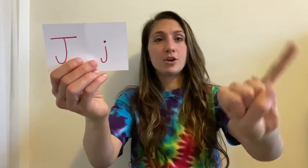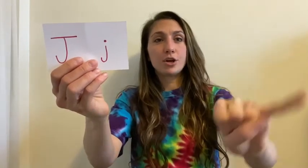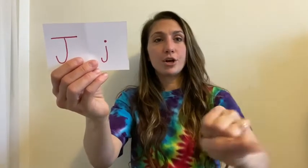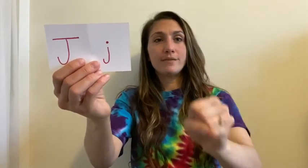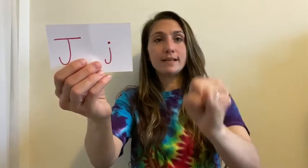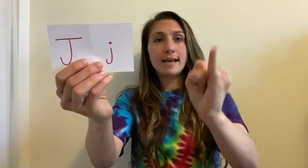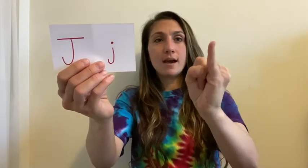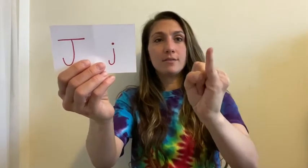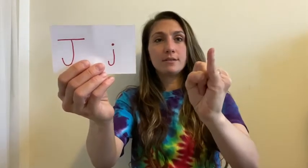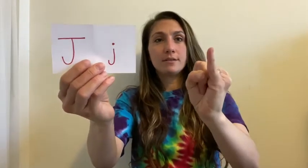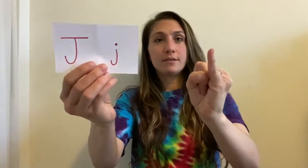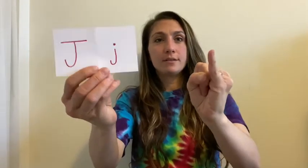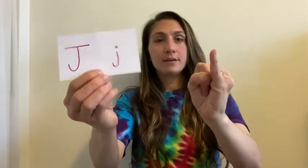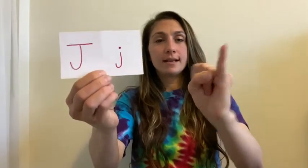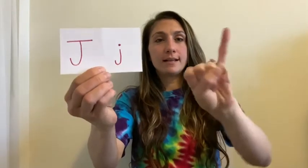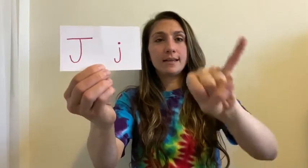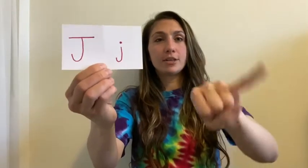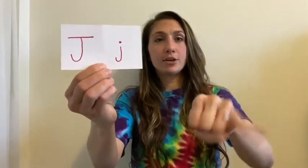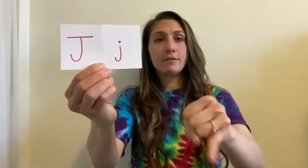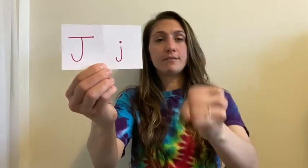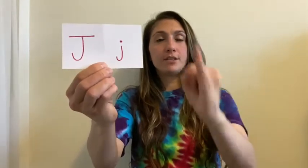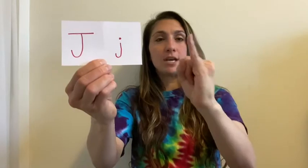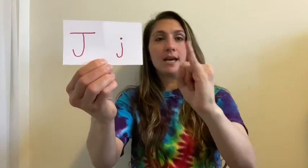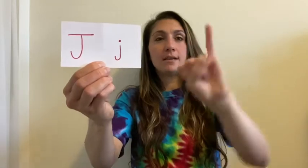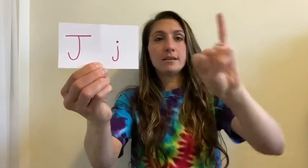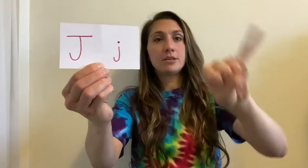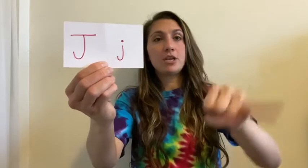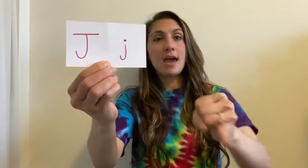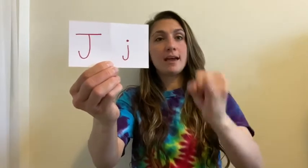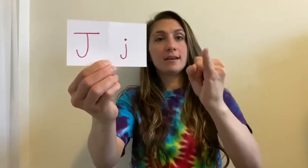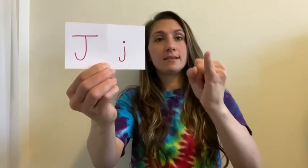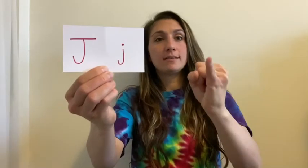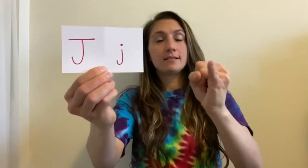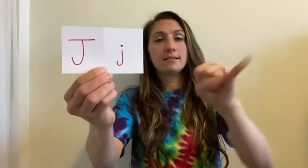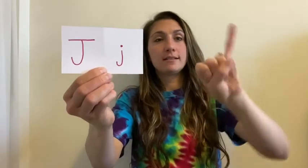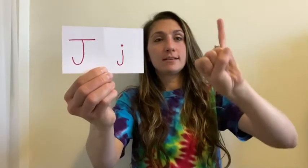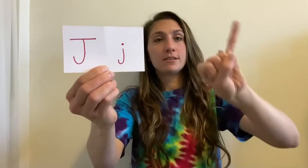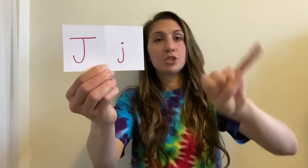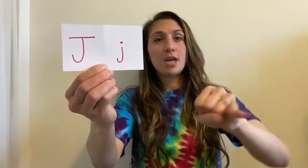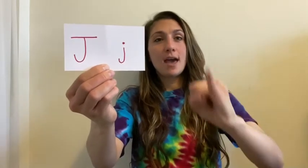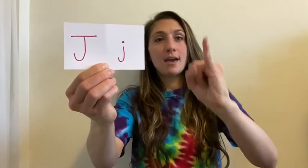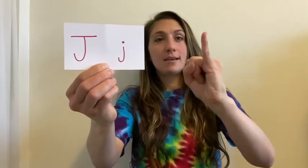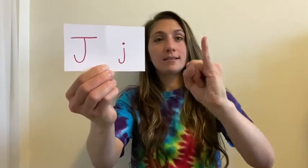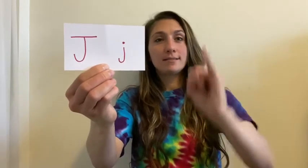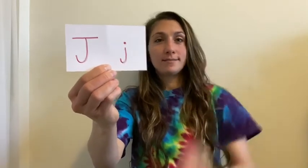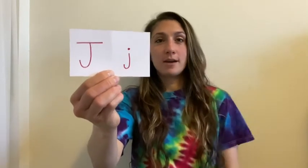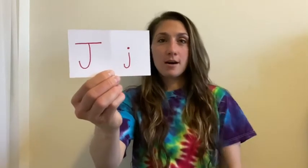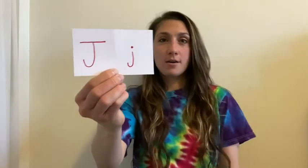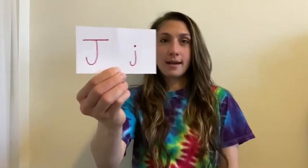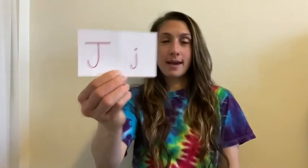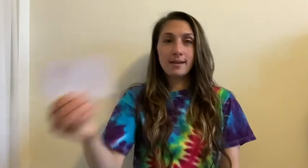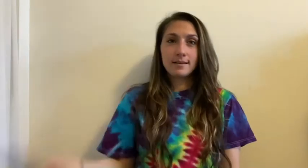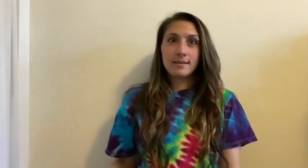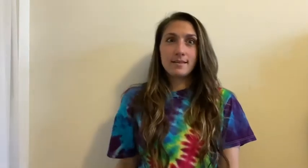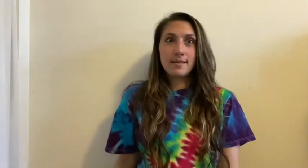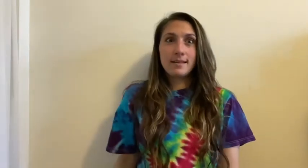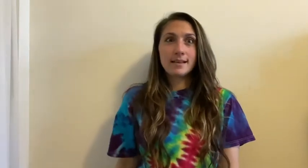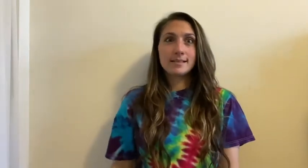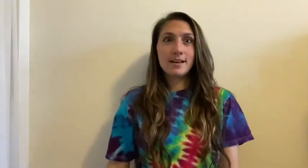curve it down. Kind of like the curve of the J. J. J. Okay. The next letter